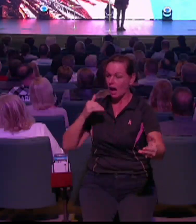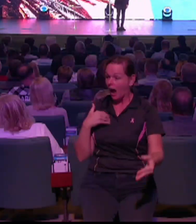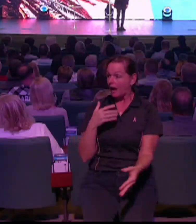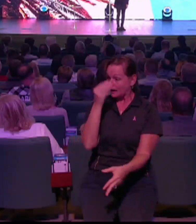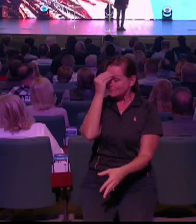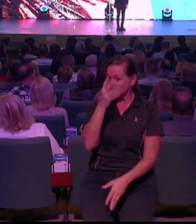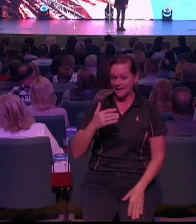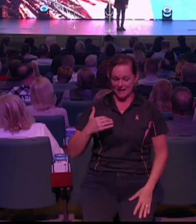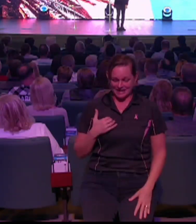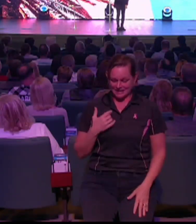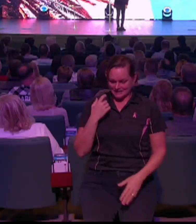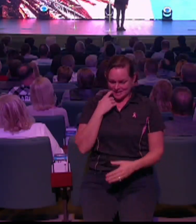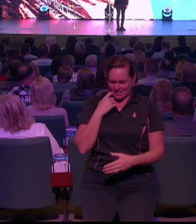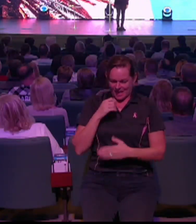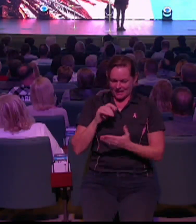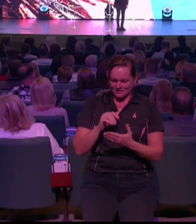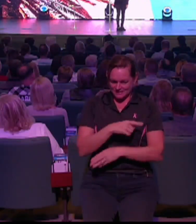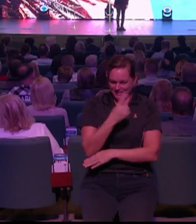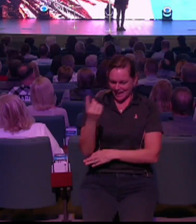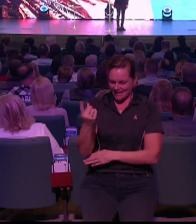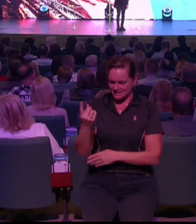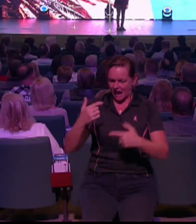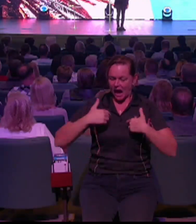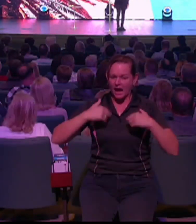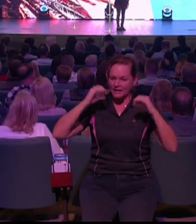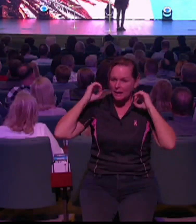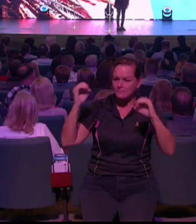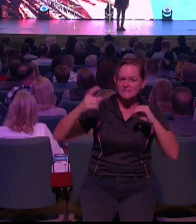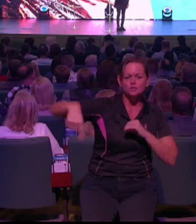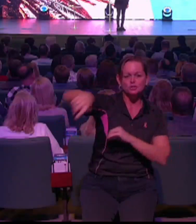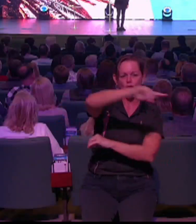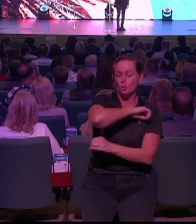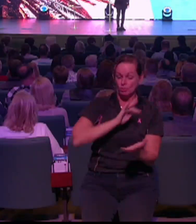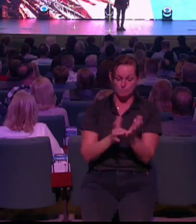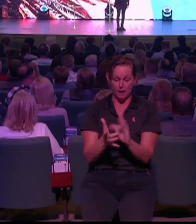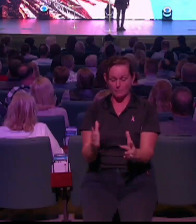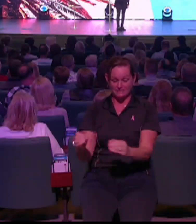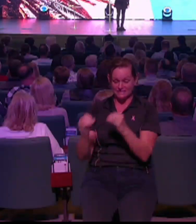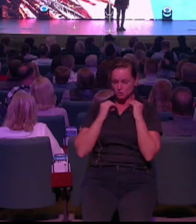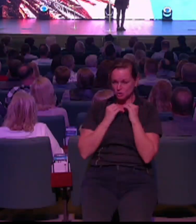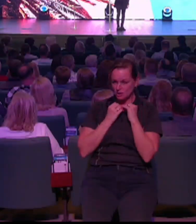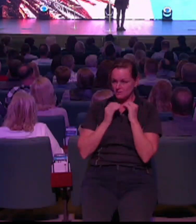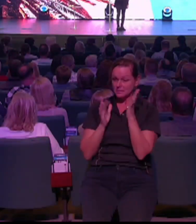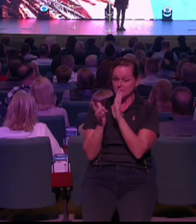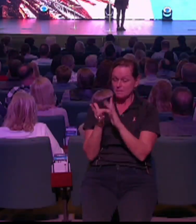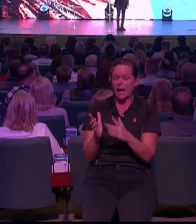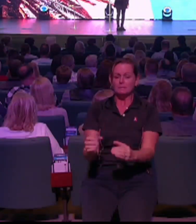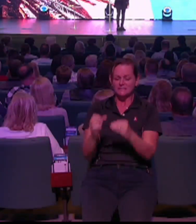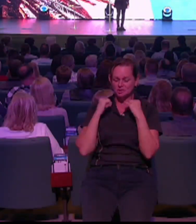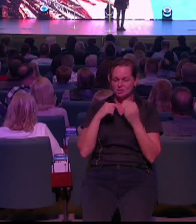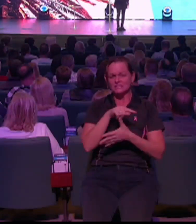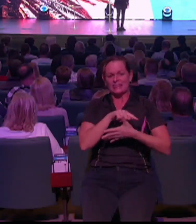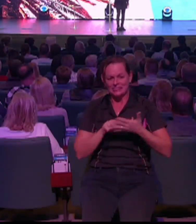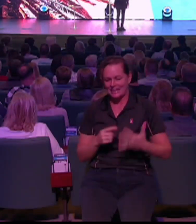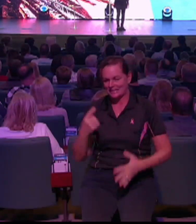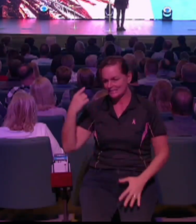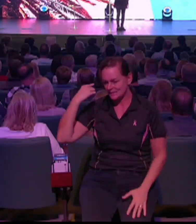in the last days. I will pour out my spirit on everybody and cause your sons and daughters